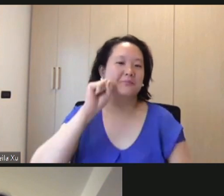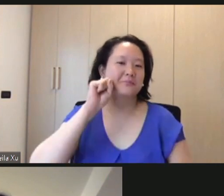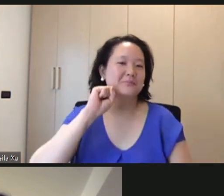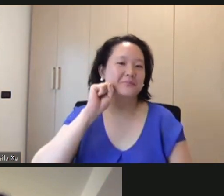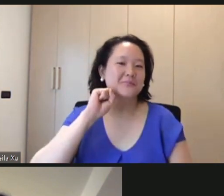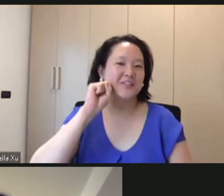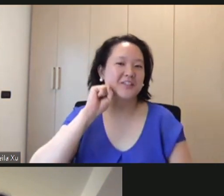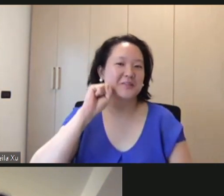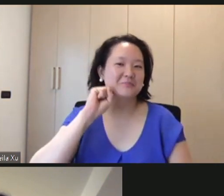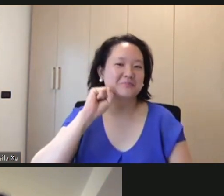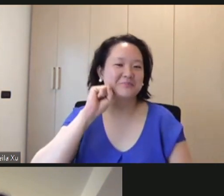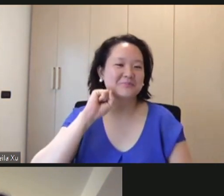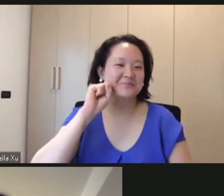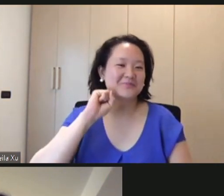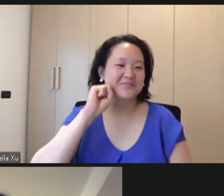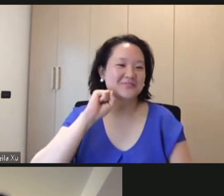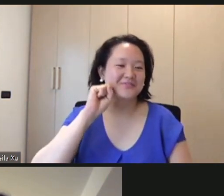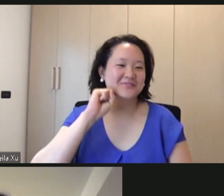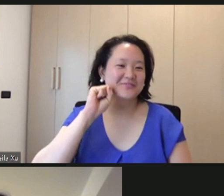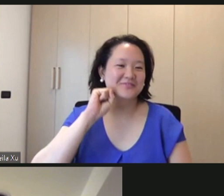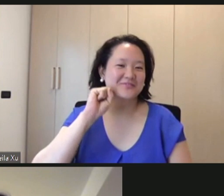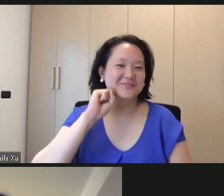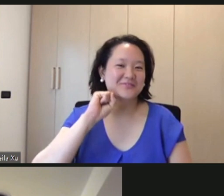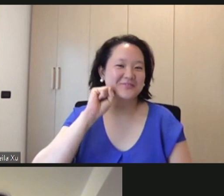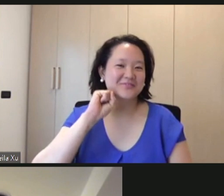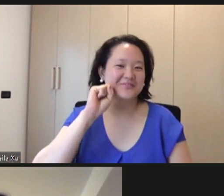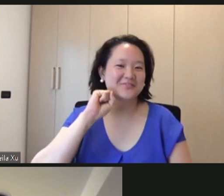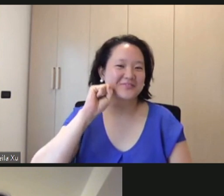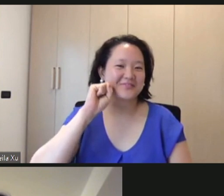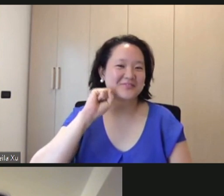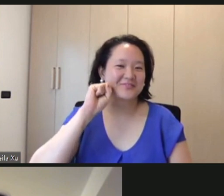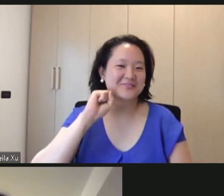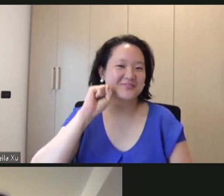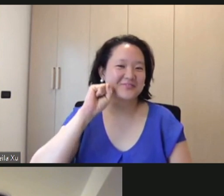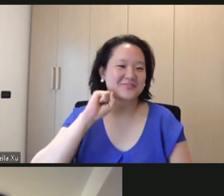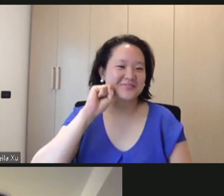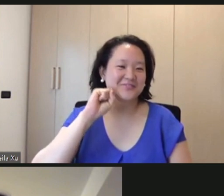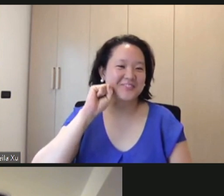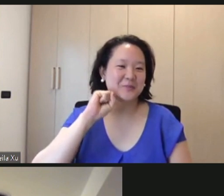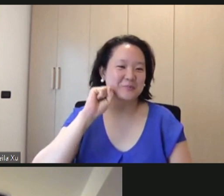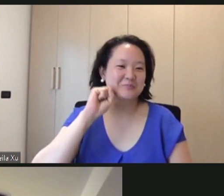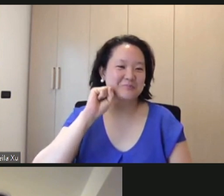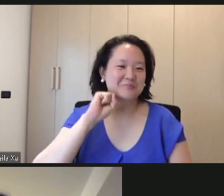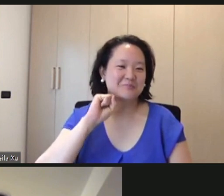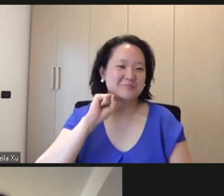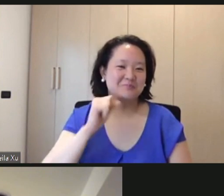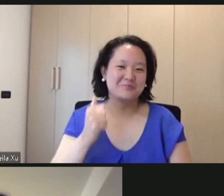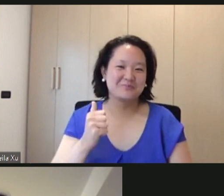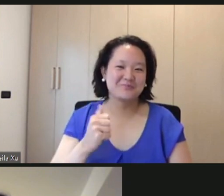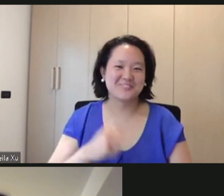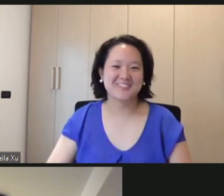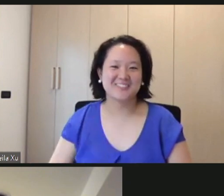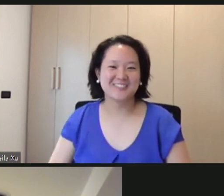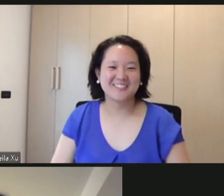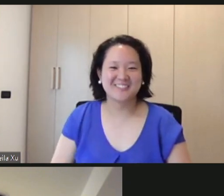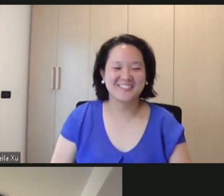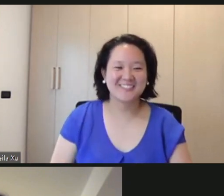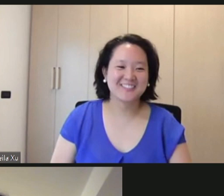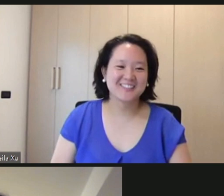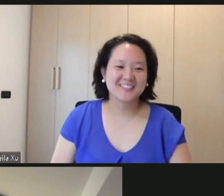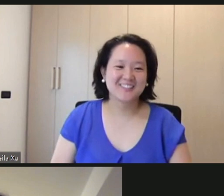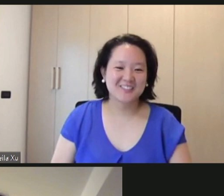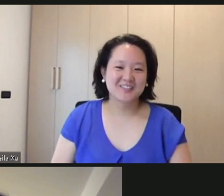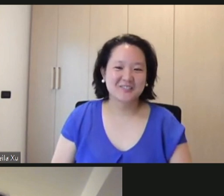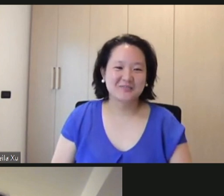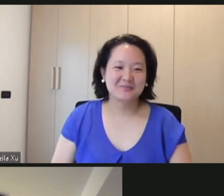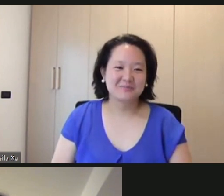So, it's like this on your chin, Sheila. This is an S on your chin. Thank you. Yep, good